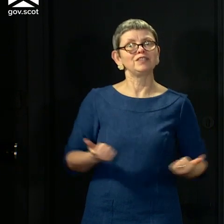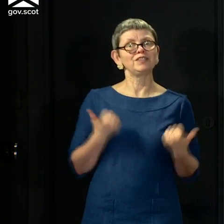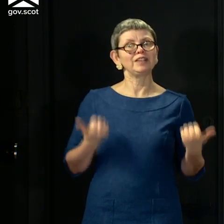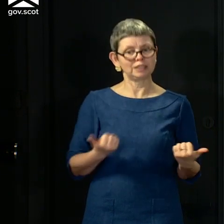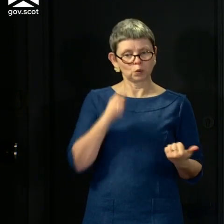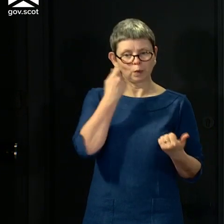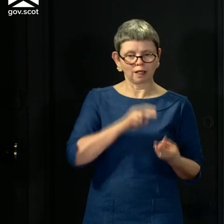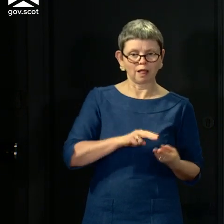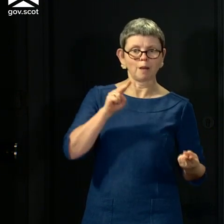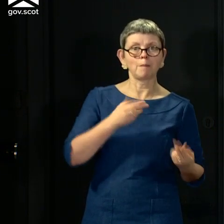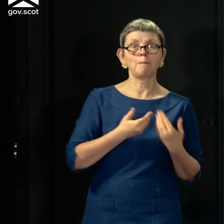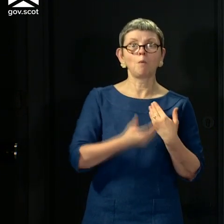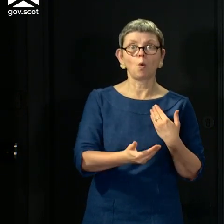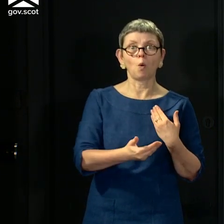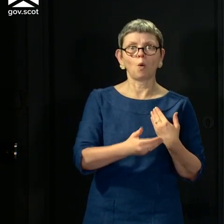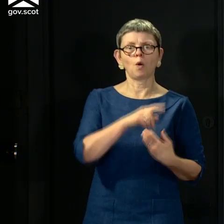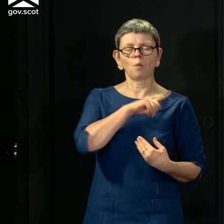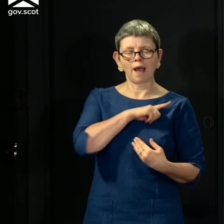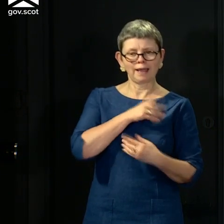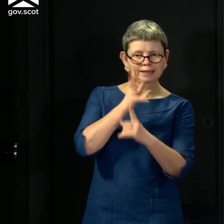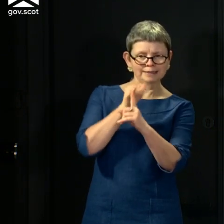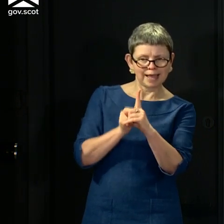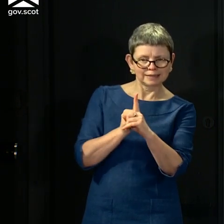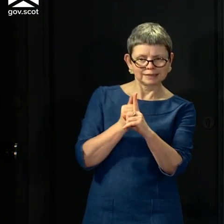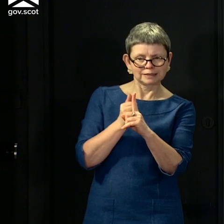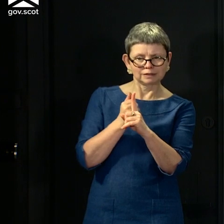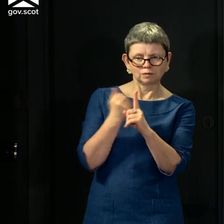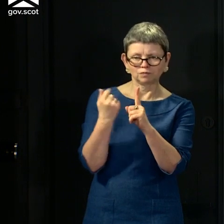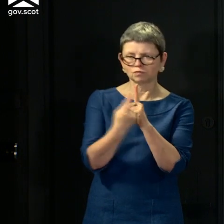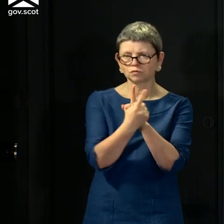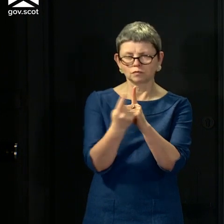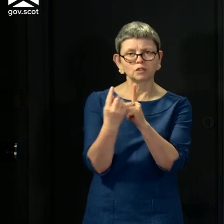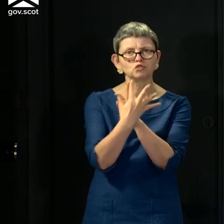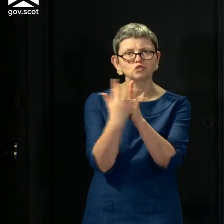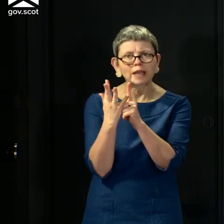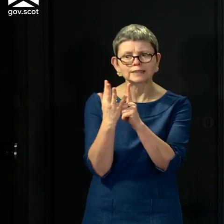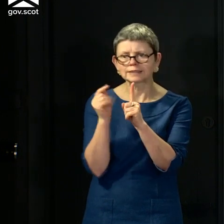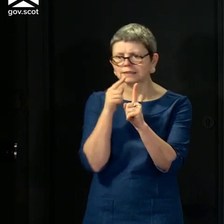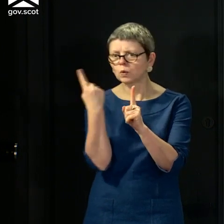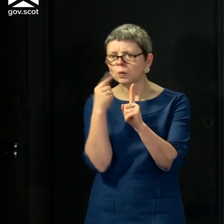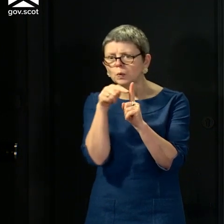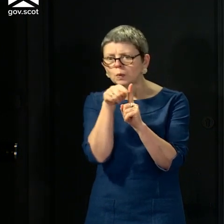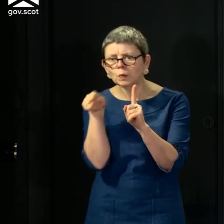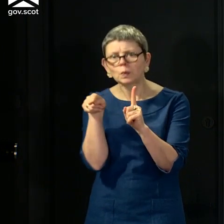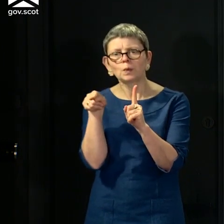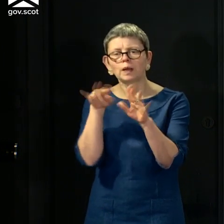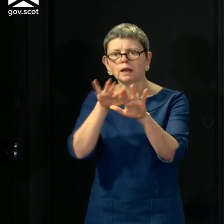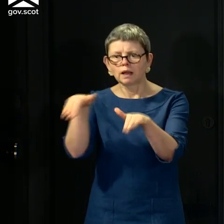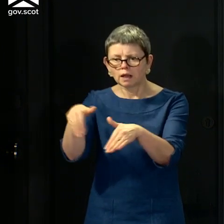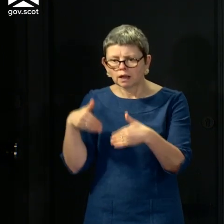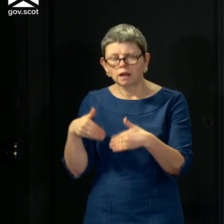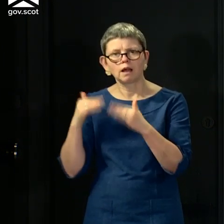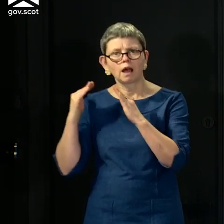go into the next phase, which involves test, trace and isolate. And as I said, I'll say more about that next week. So that's the approach we have been taking.